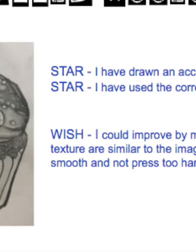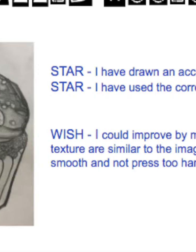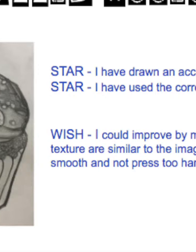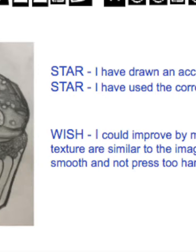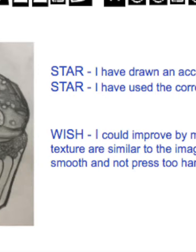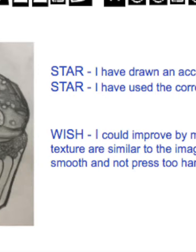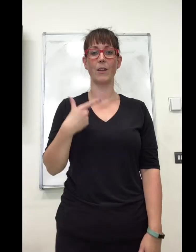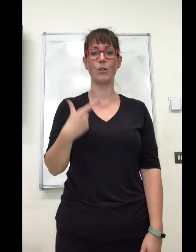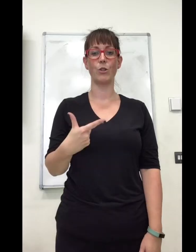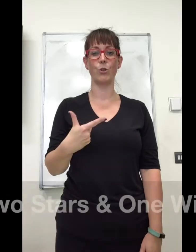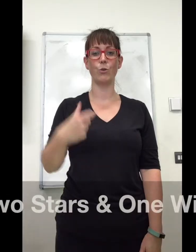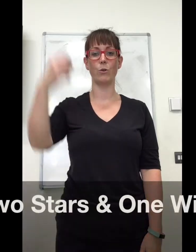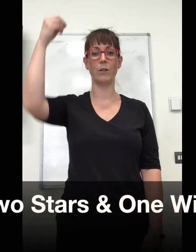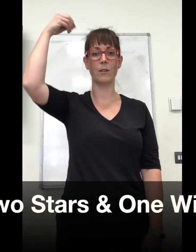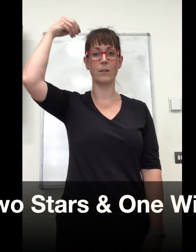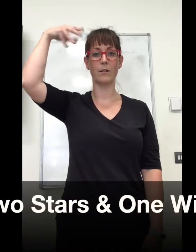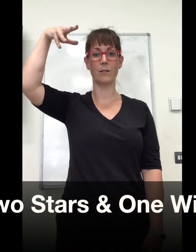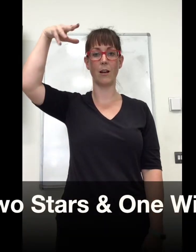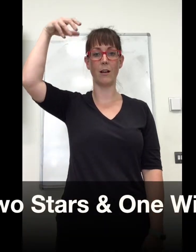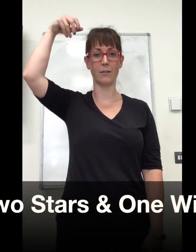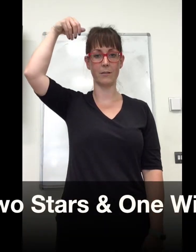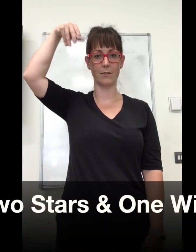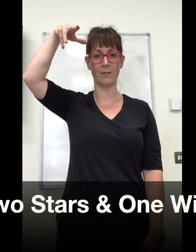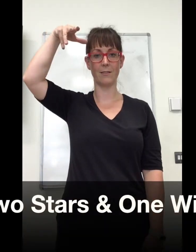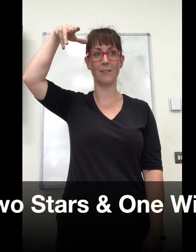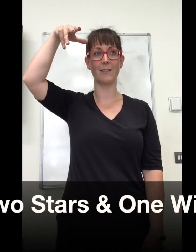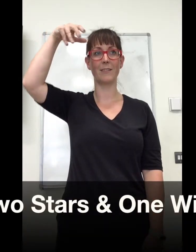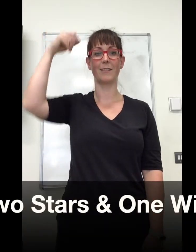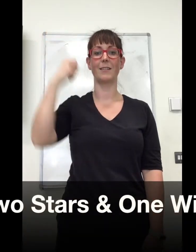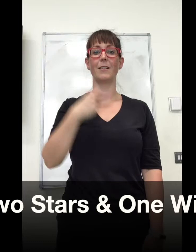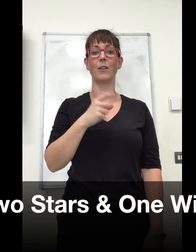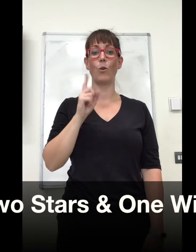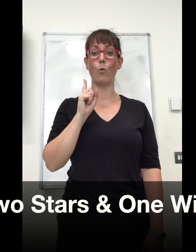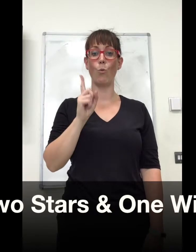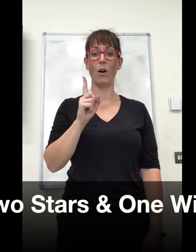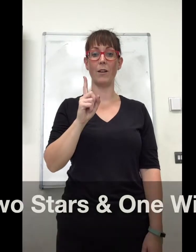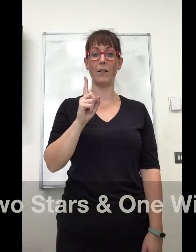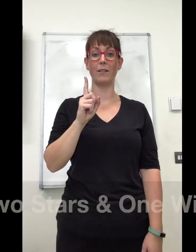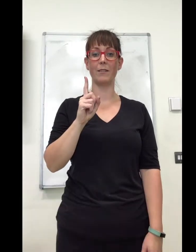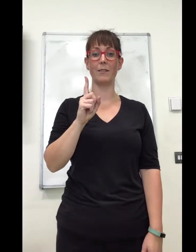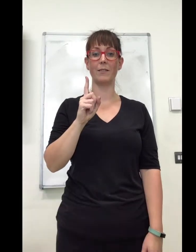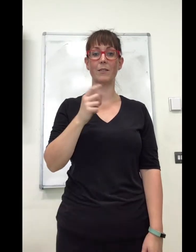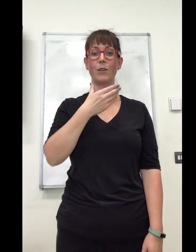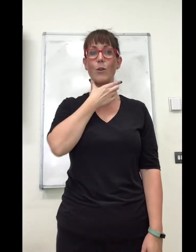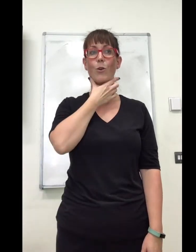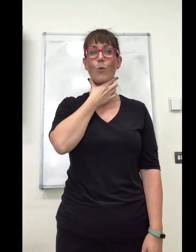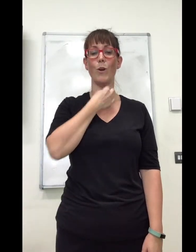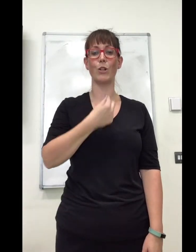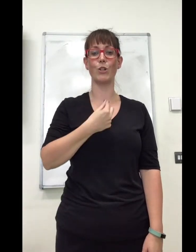Two stars, one wish.